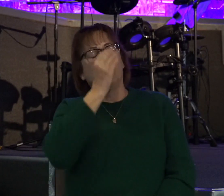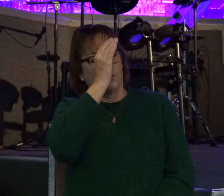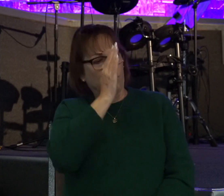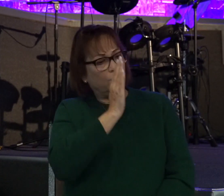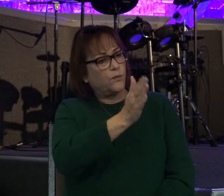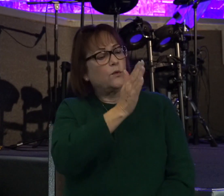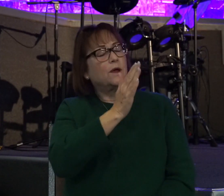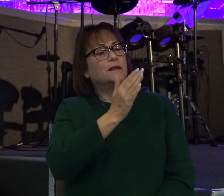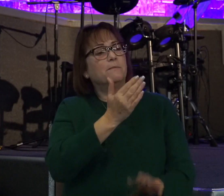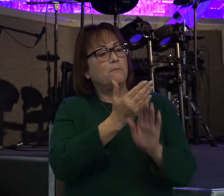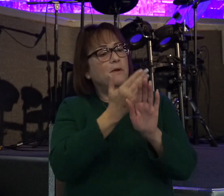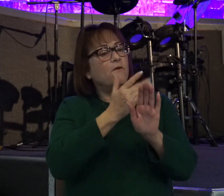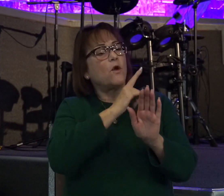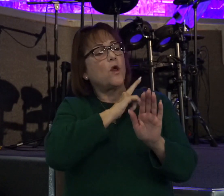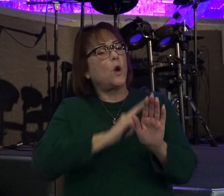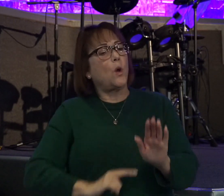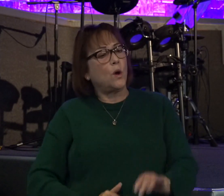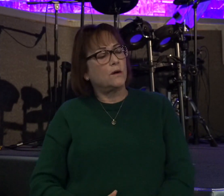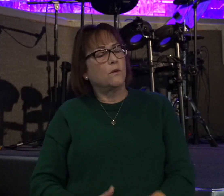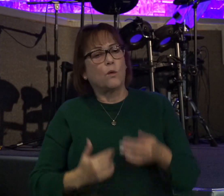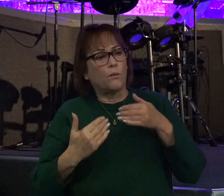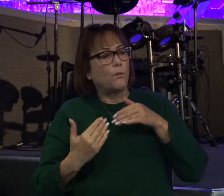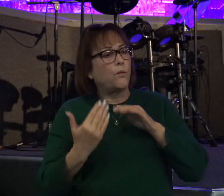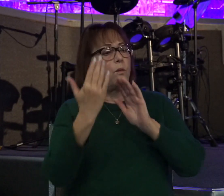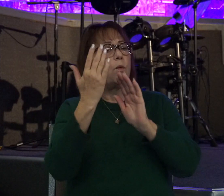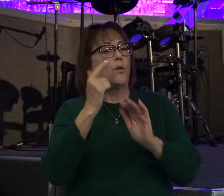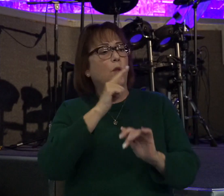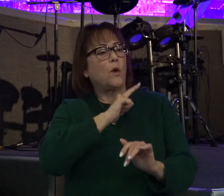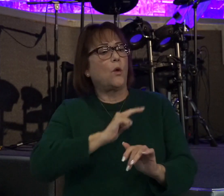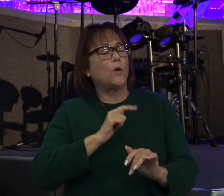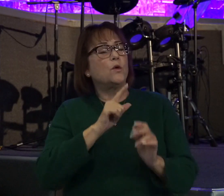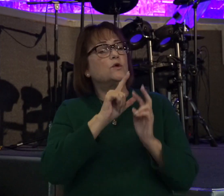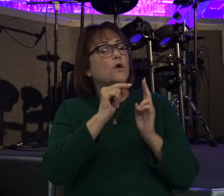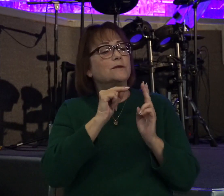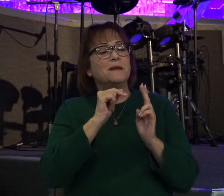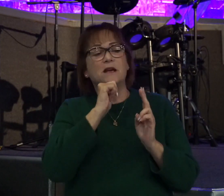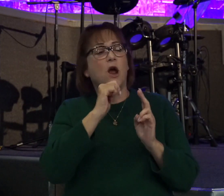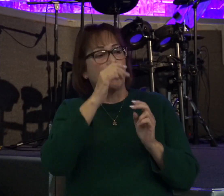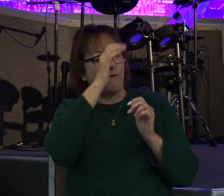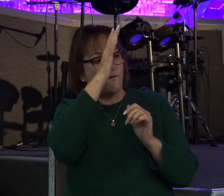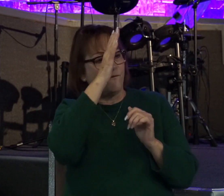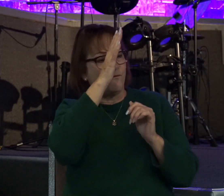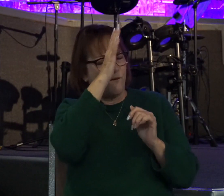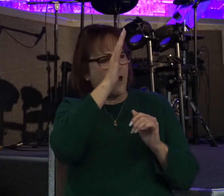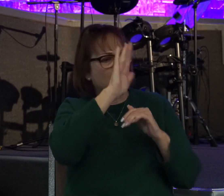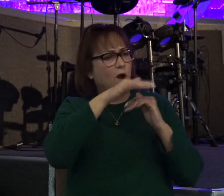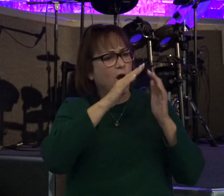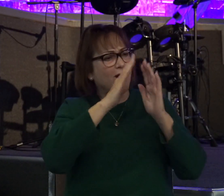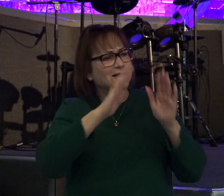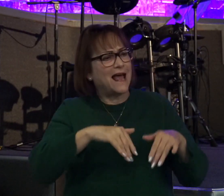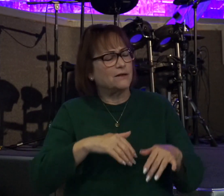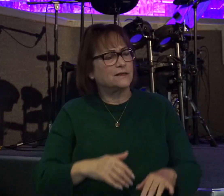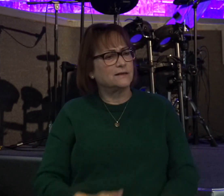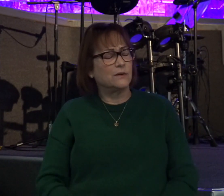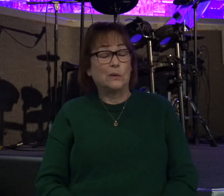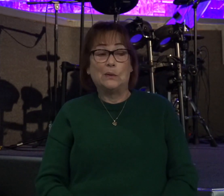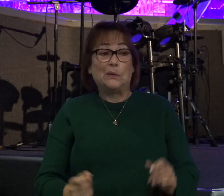it was before the Lord who chose me instead of your father and all his house, there's a sting, to appoint me